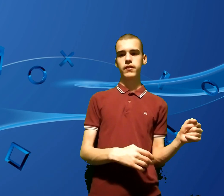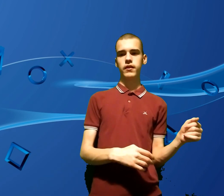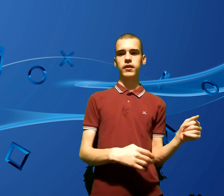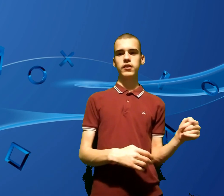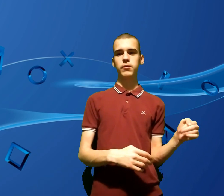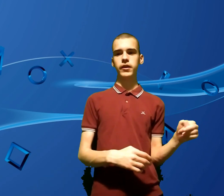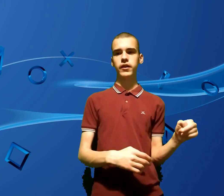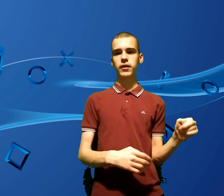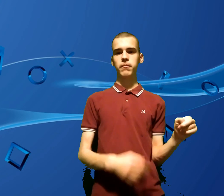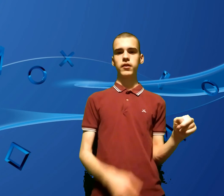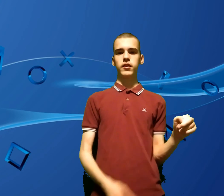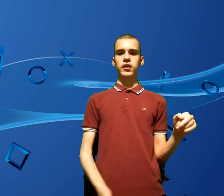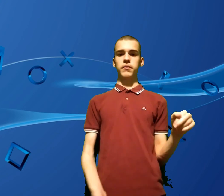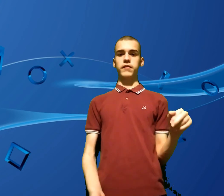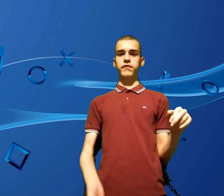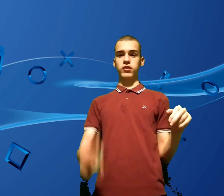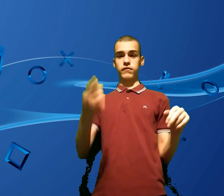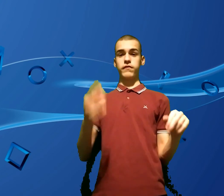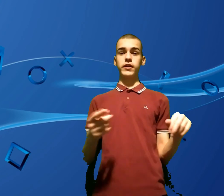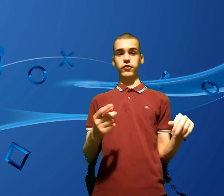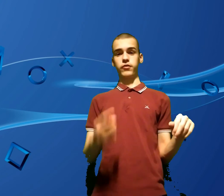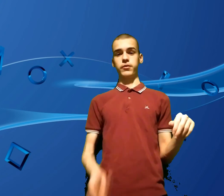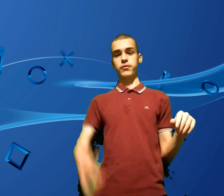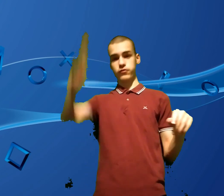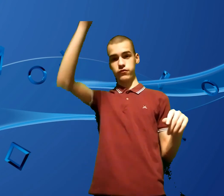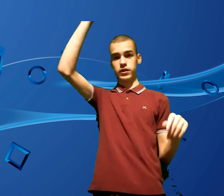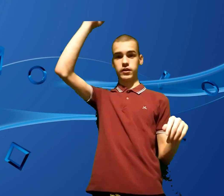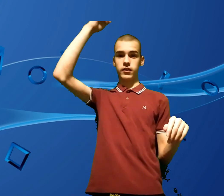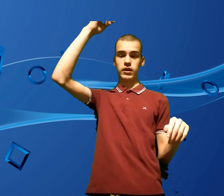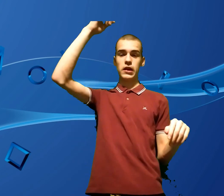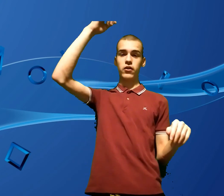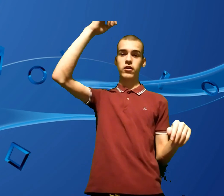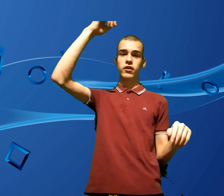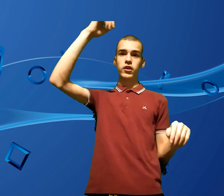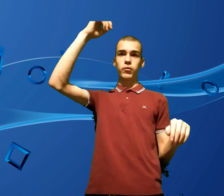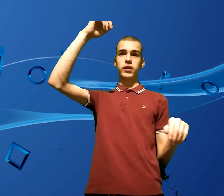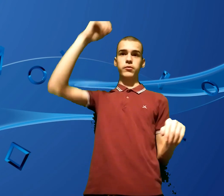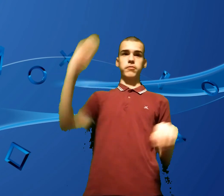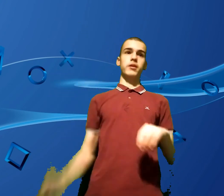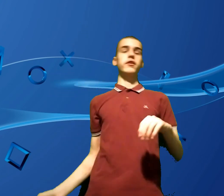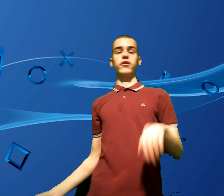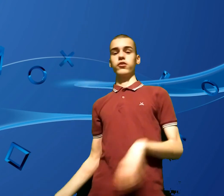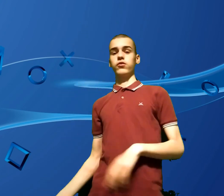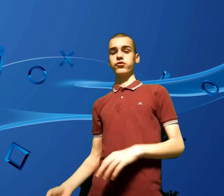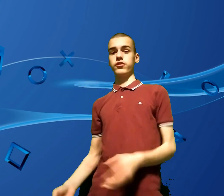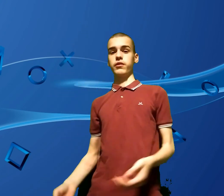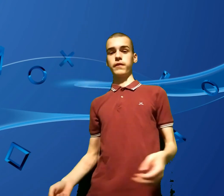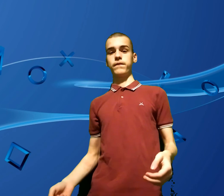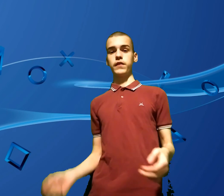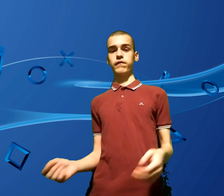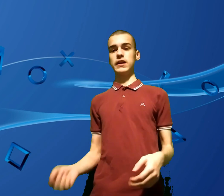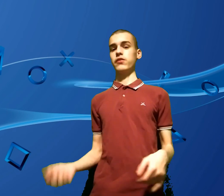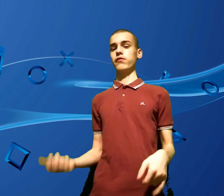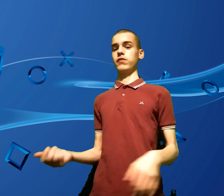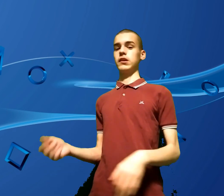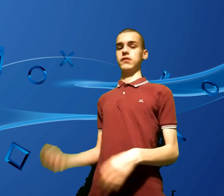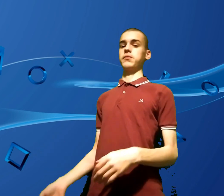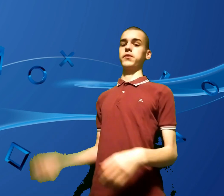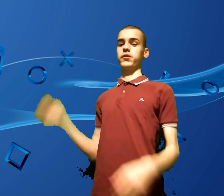Then he went, it fired him and he went flying in the air. While it was in mid-air I used the VAT or VAT whatever you